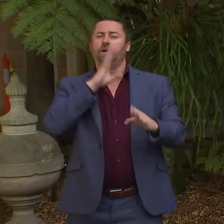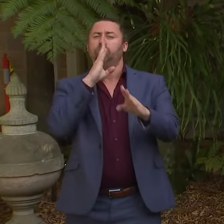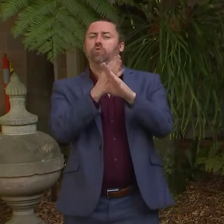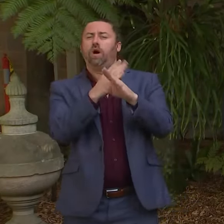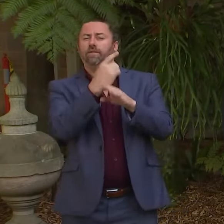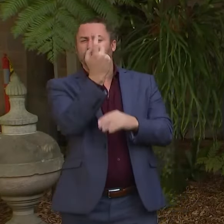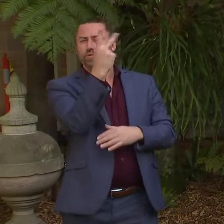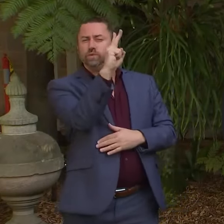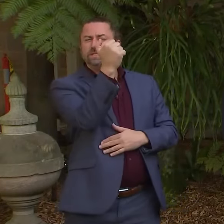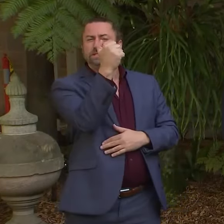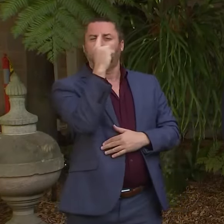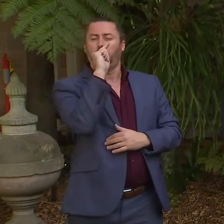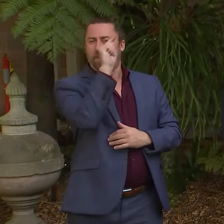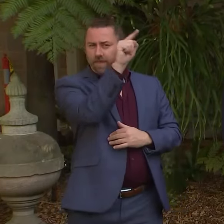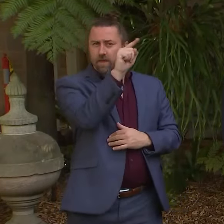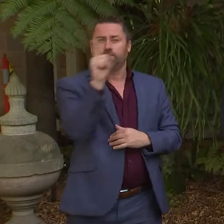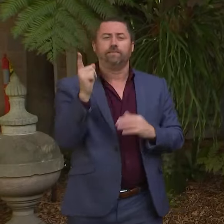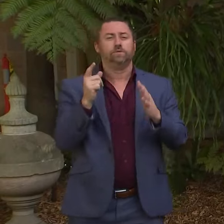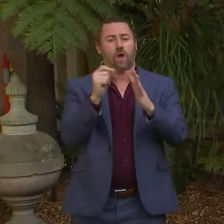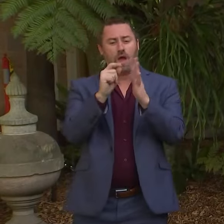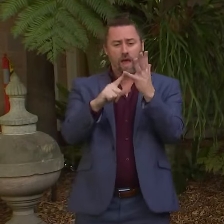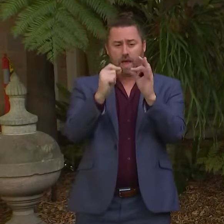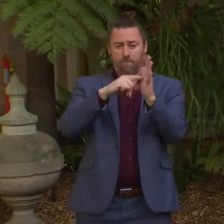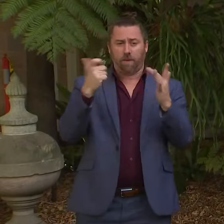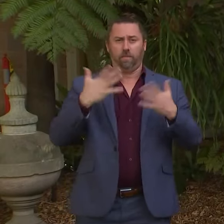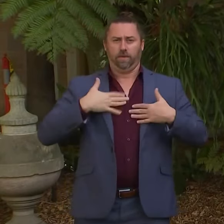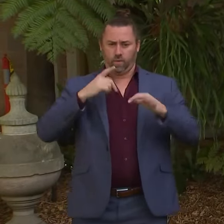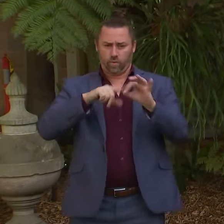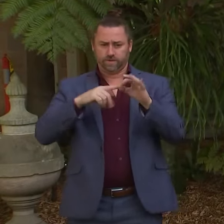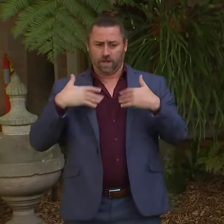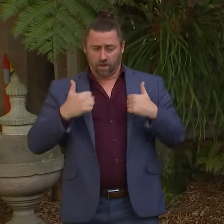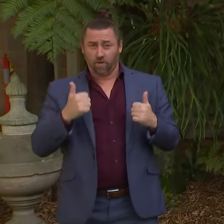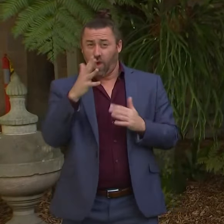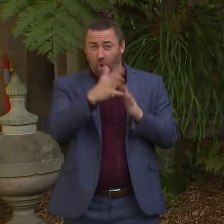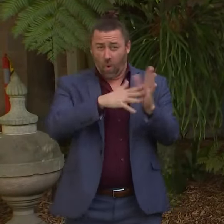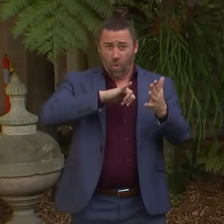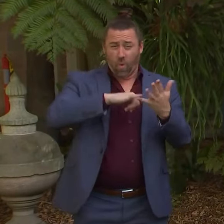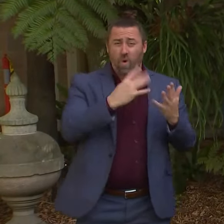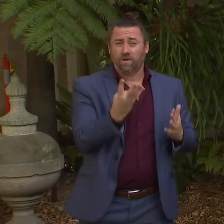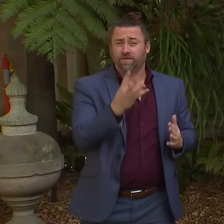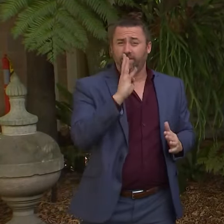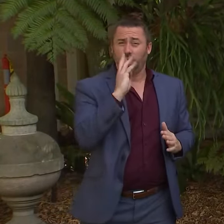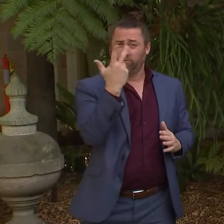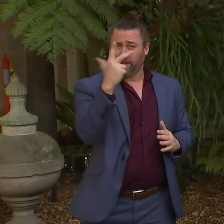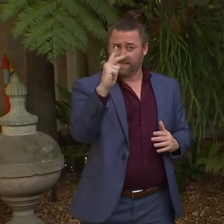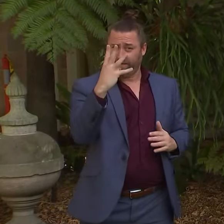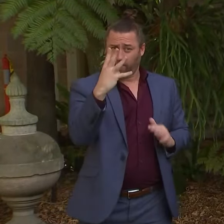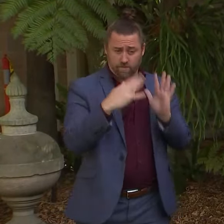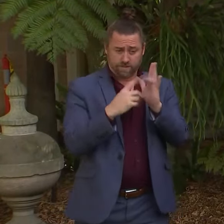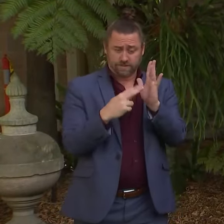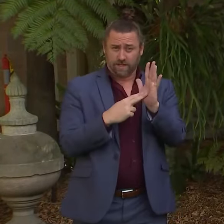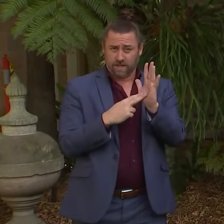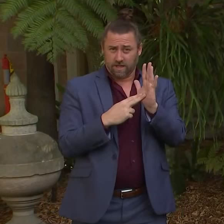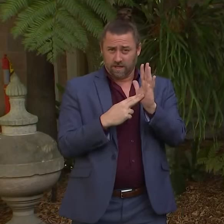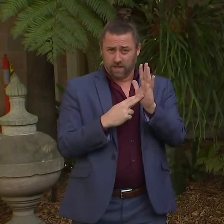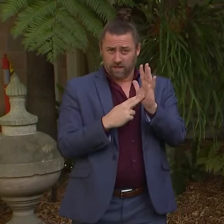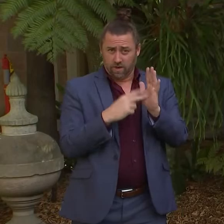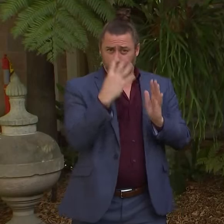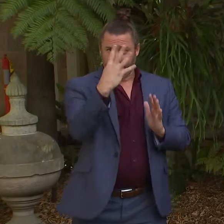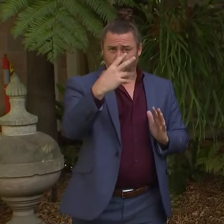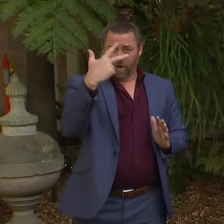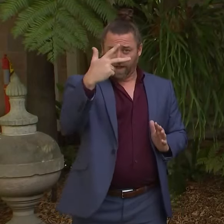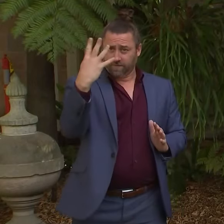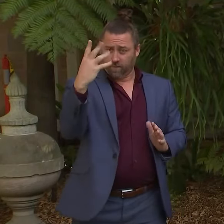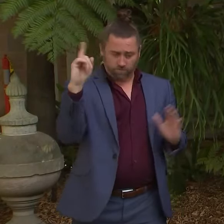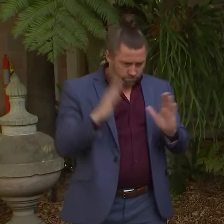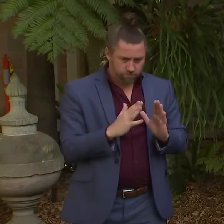I just want to report so for public hospitals that is down from 484 on Monday down to 382 today